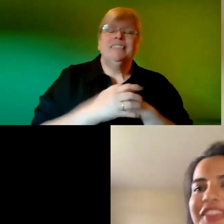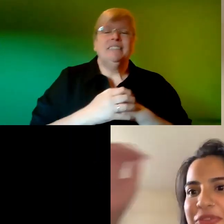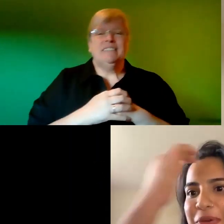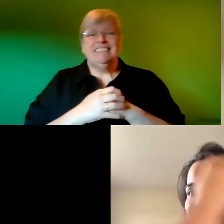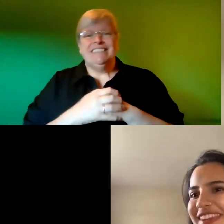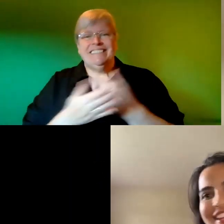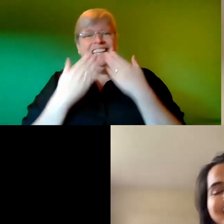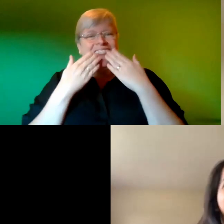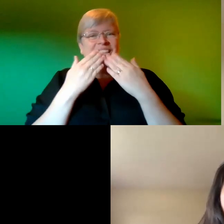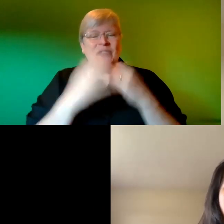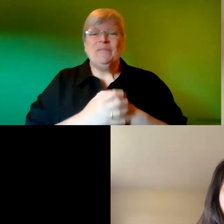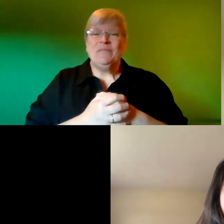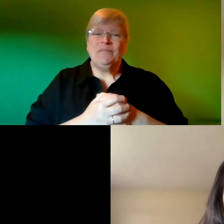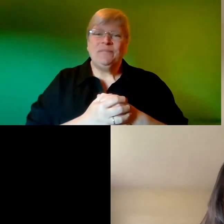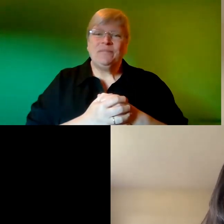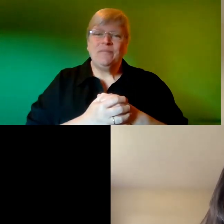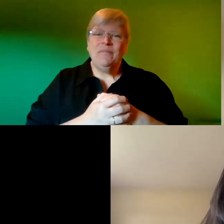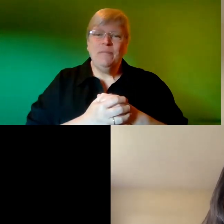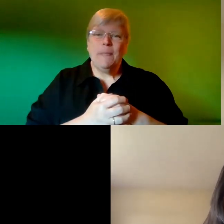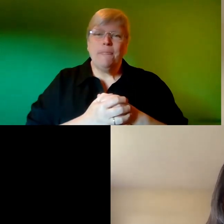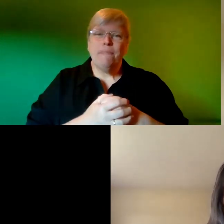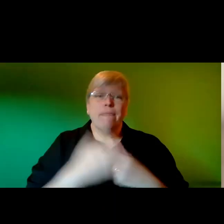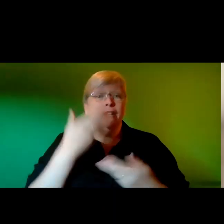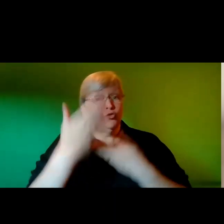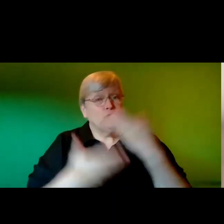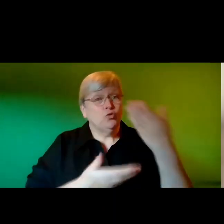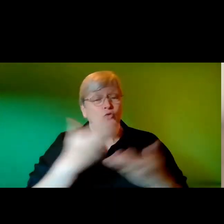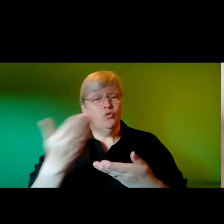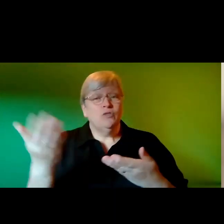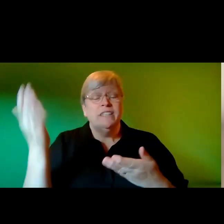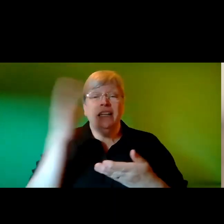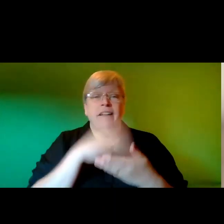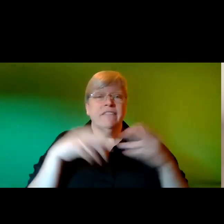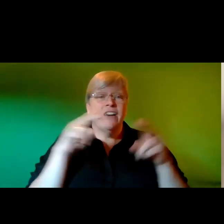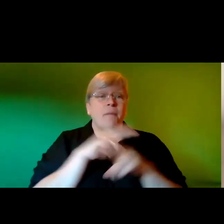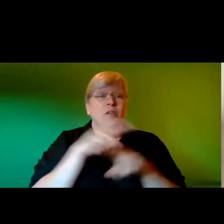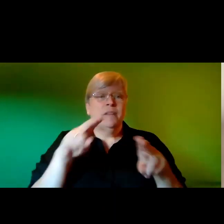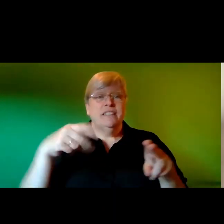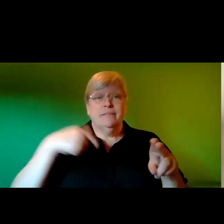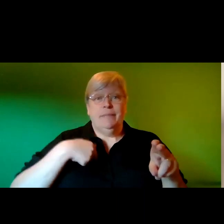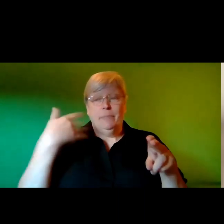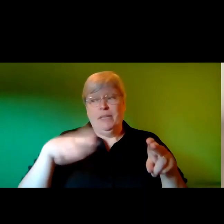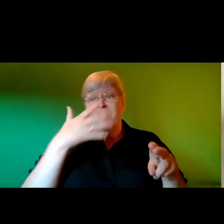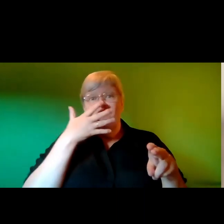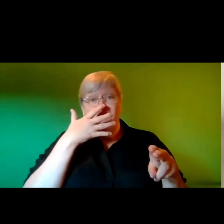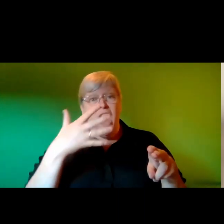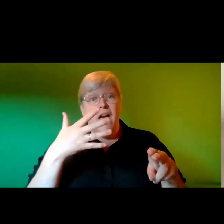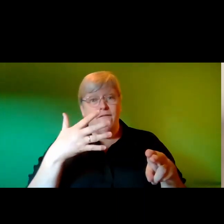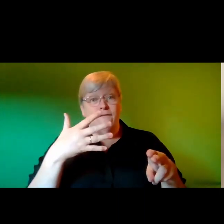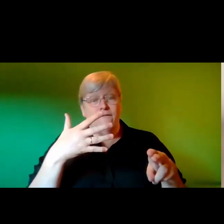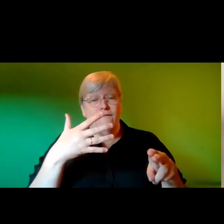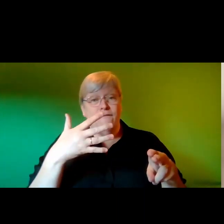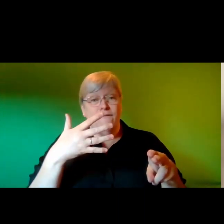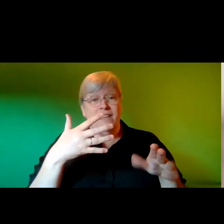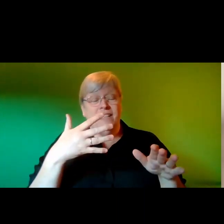thank you um so this is a story written from the perspective when i was five years old i